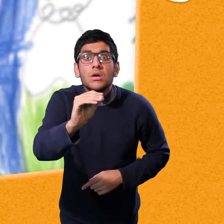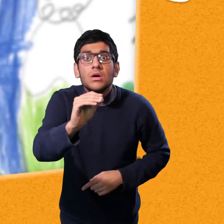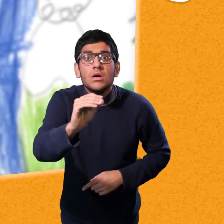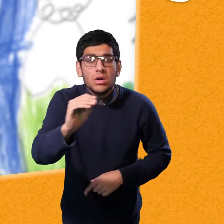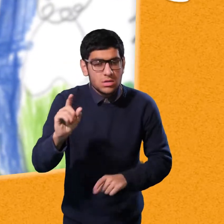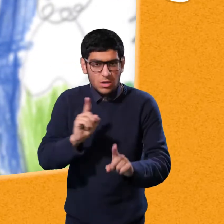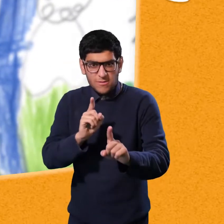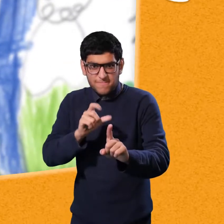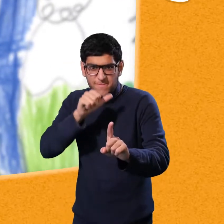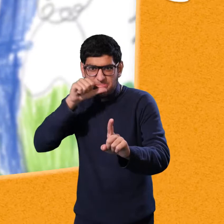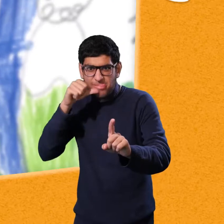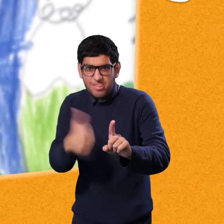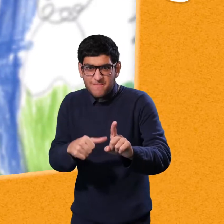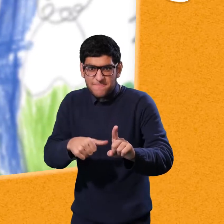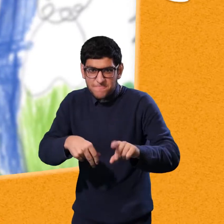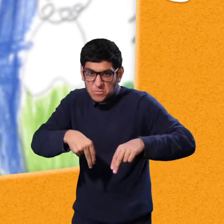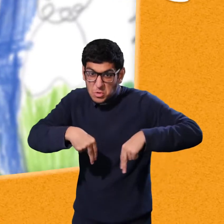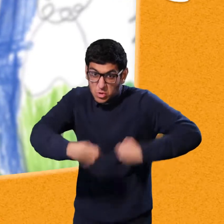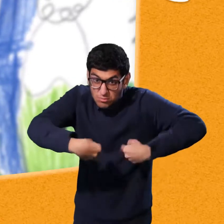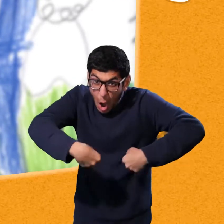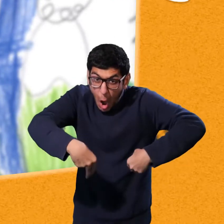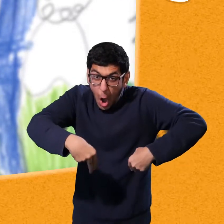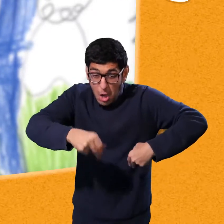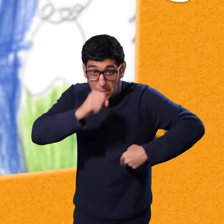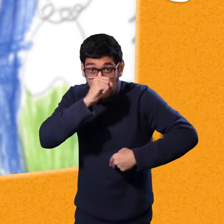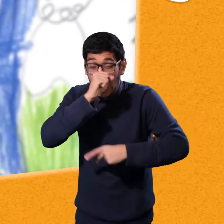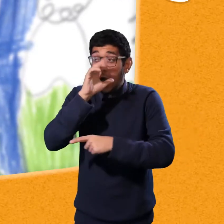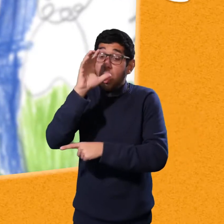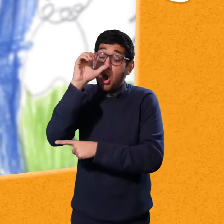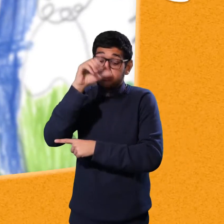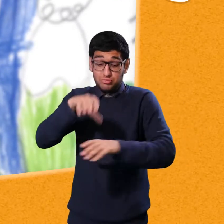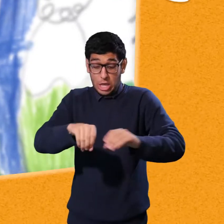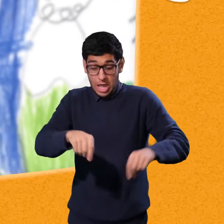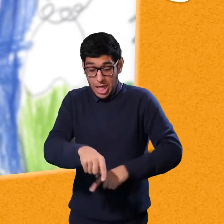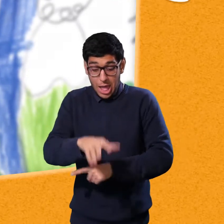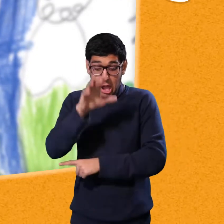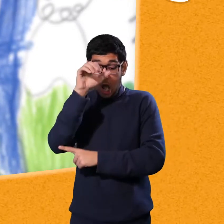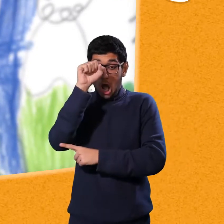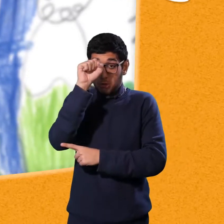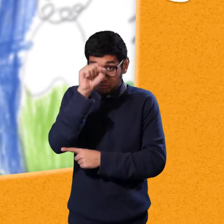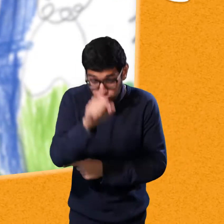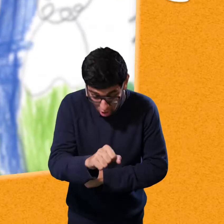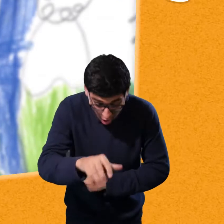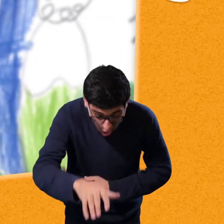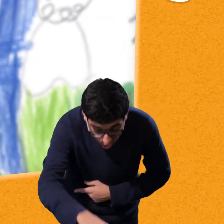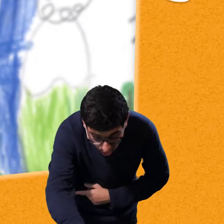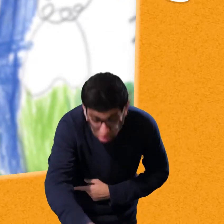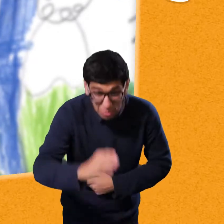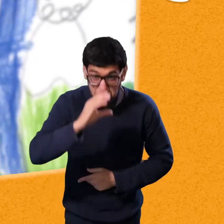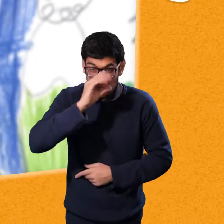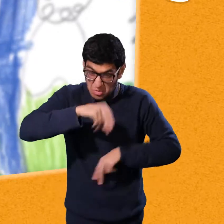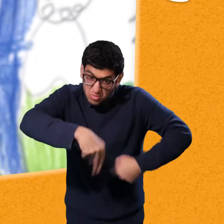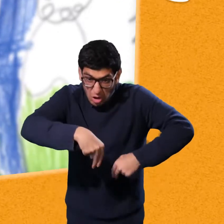distance, the big bad wolf was watching. And he ran. He was going to try and eat the pig. And as the pig bent over,